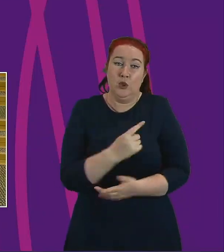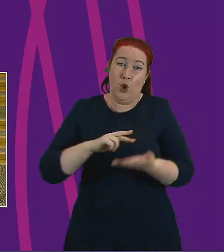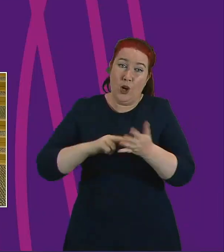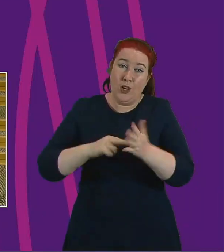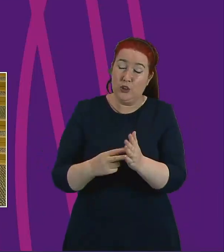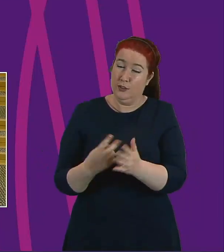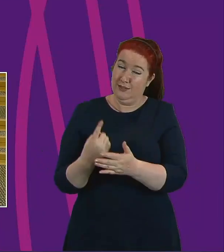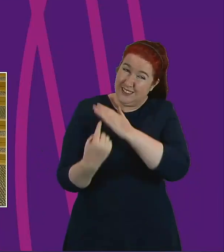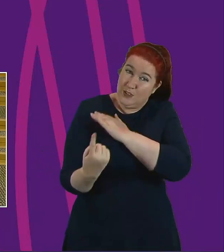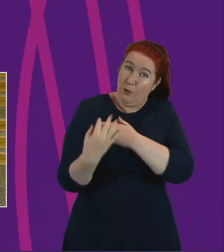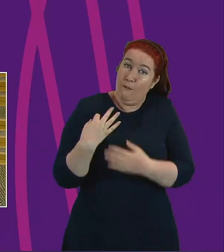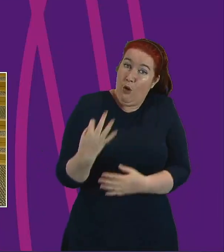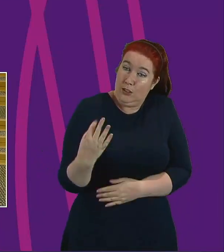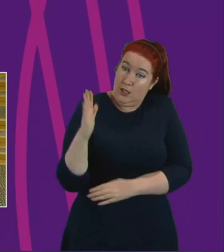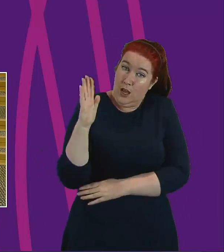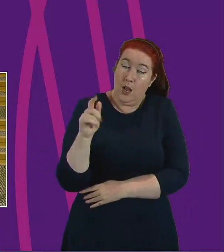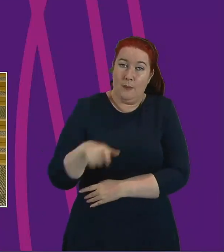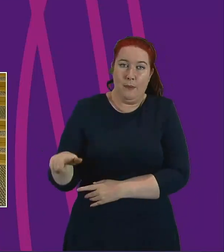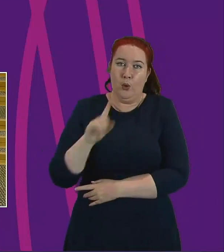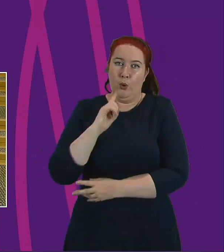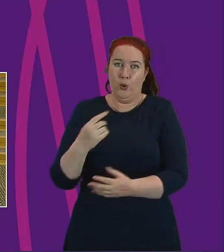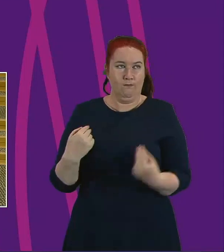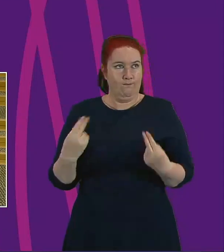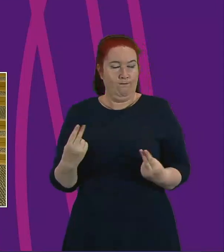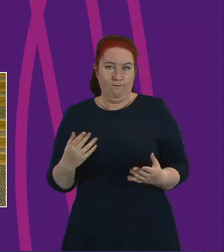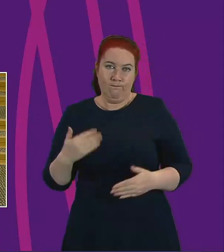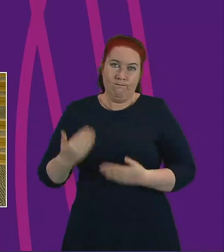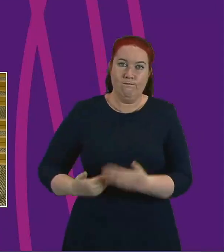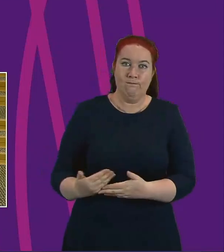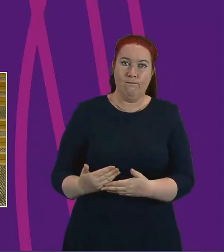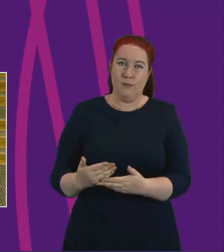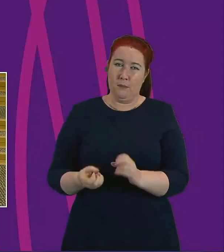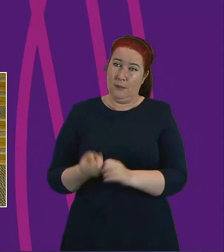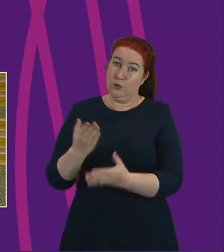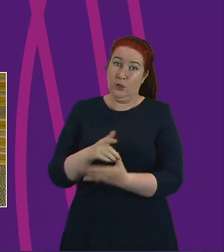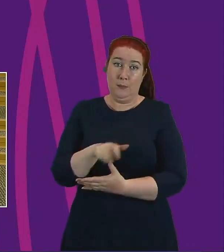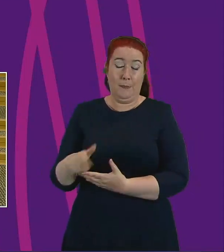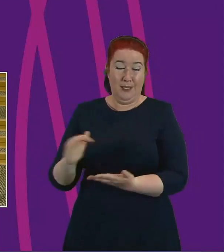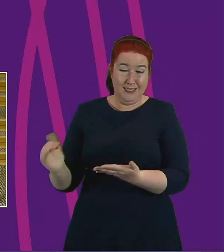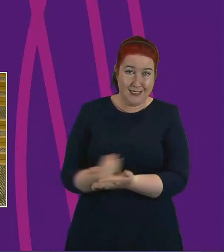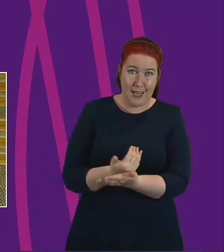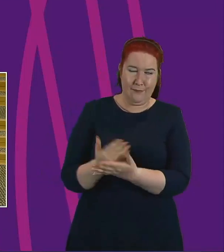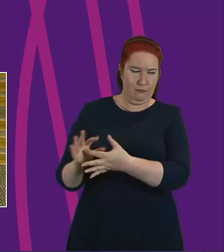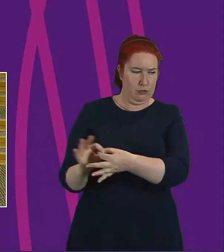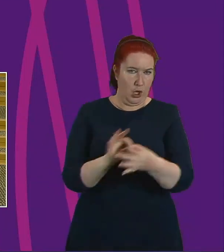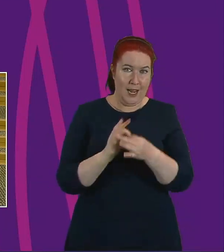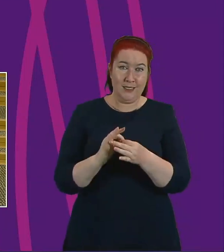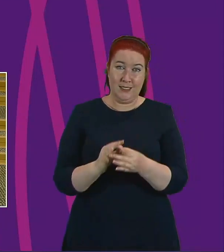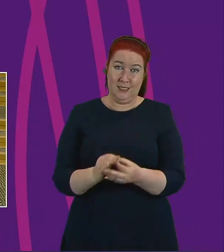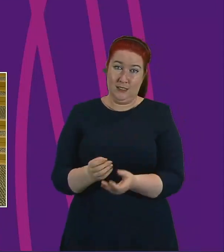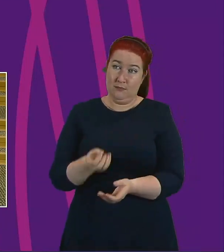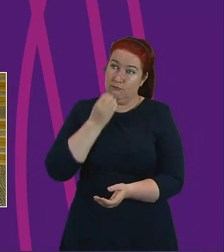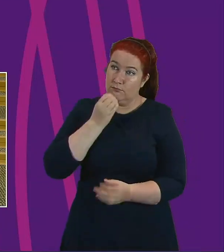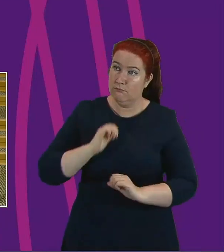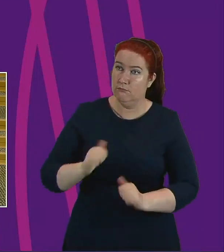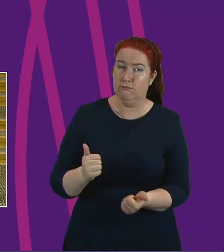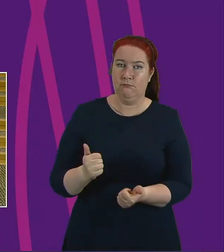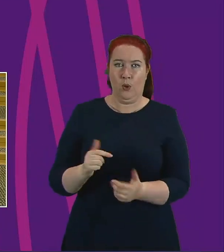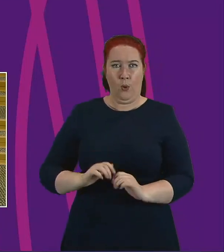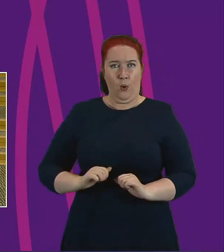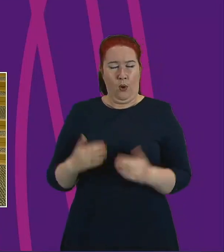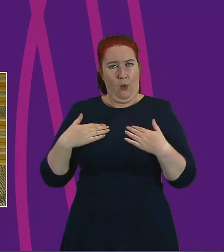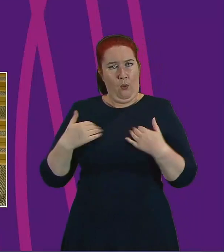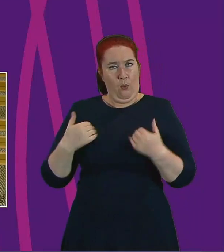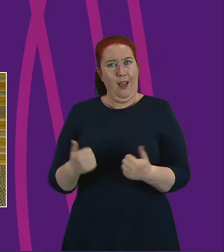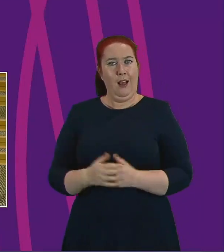volunteer who has responded to this pandemic and kept people safe, connected, fed and well. So to show where this support is